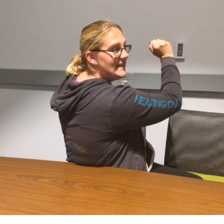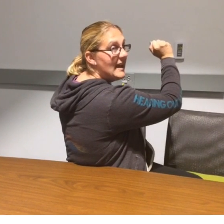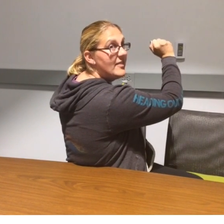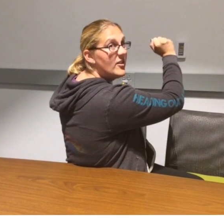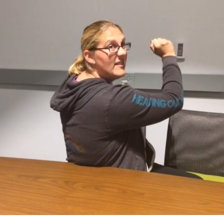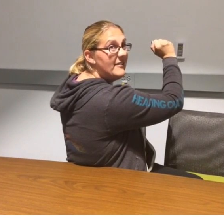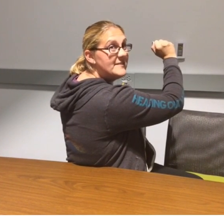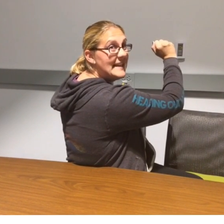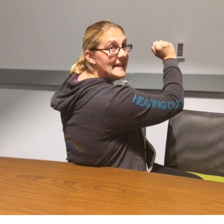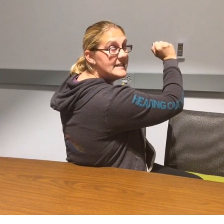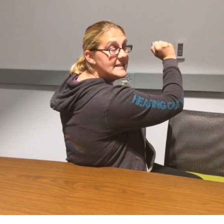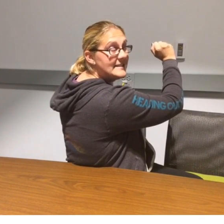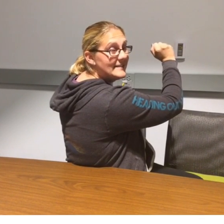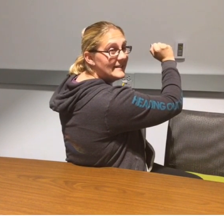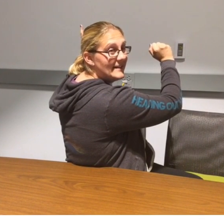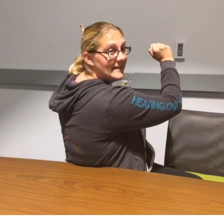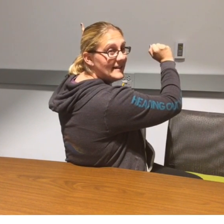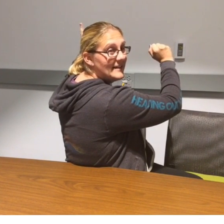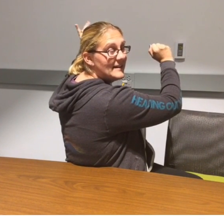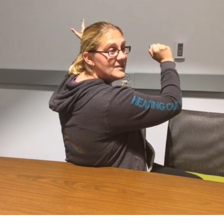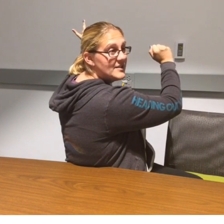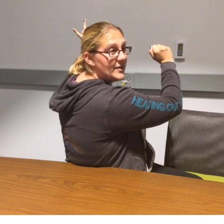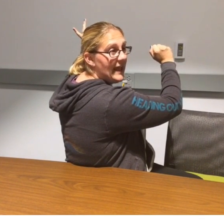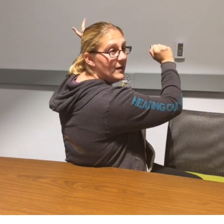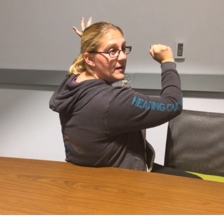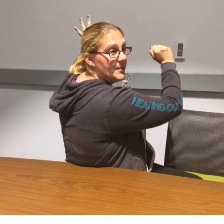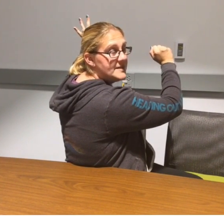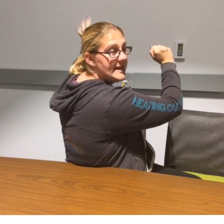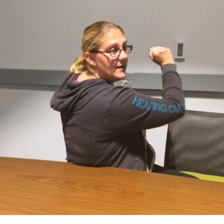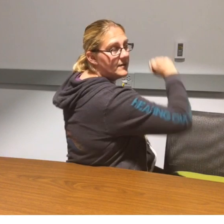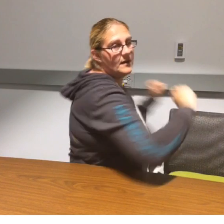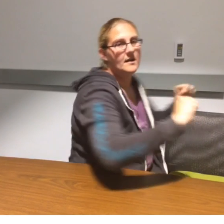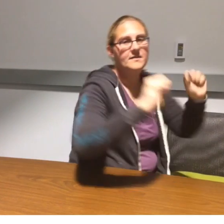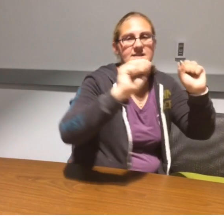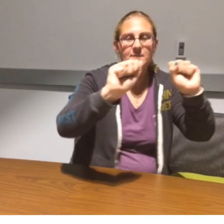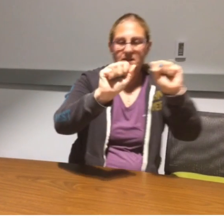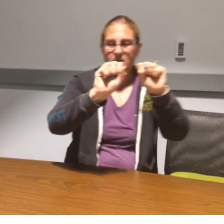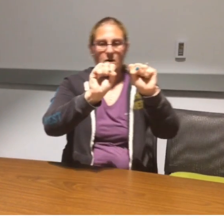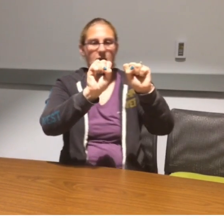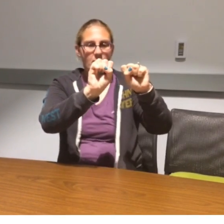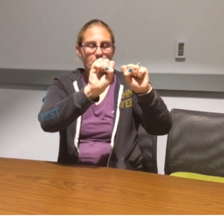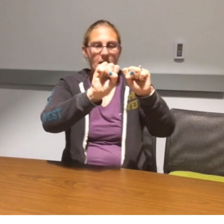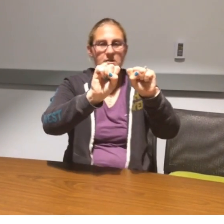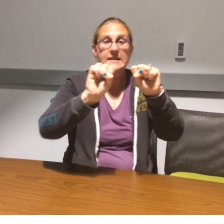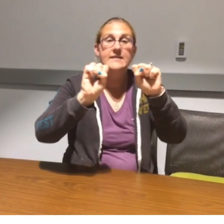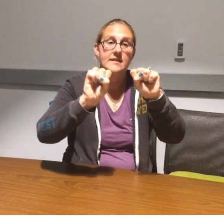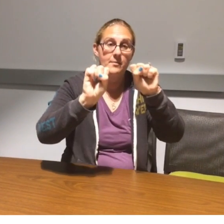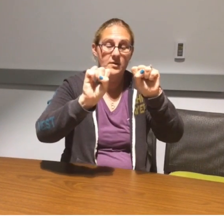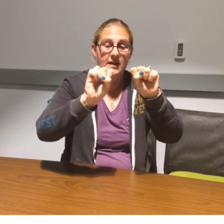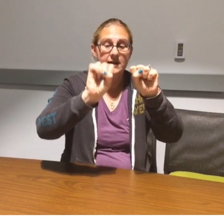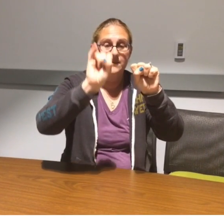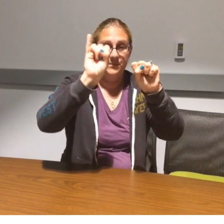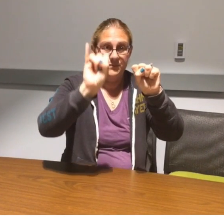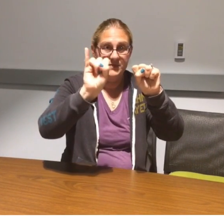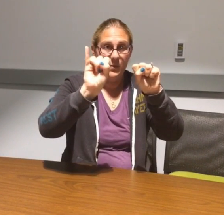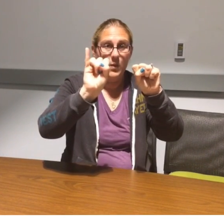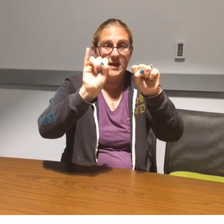their left hand to count up and down. This way, they're modeling the number line. So one,